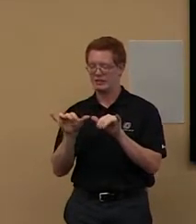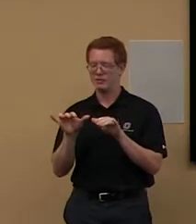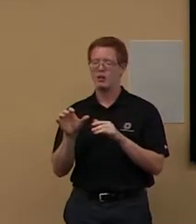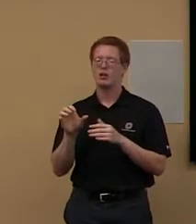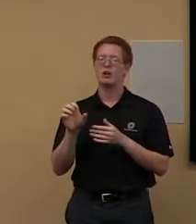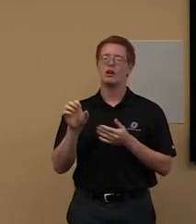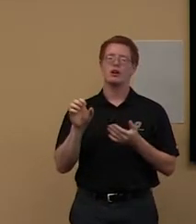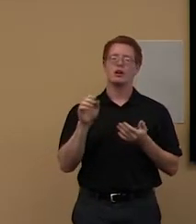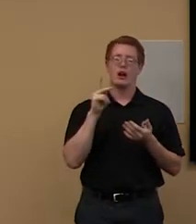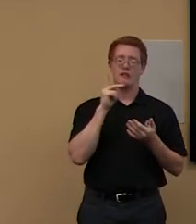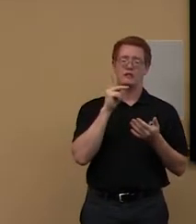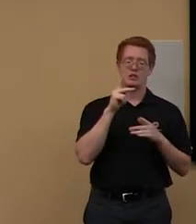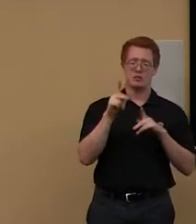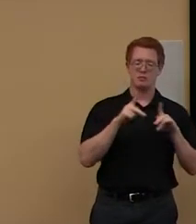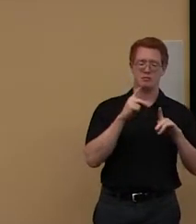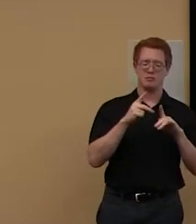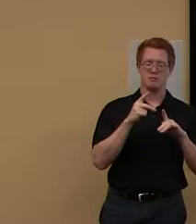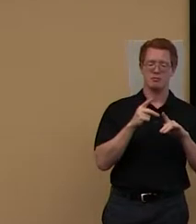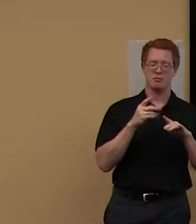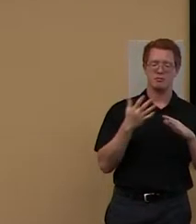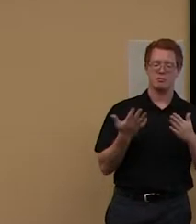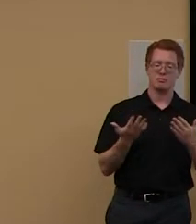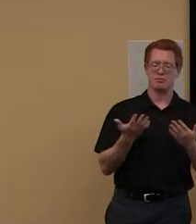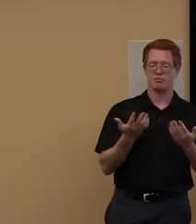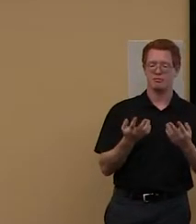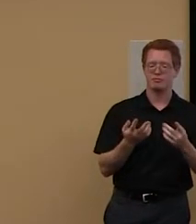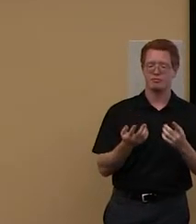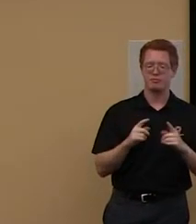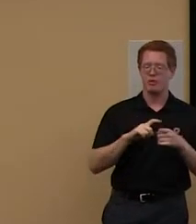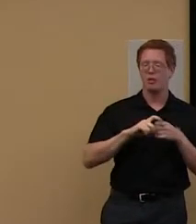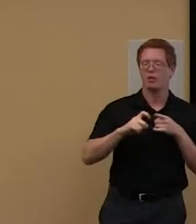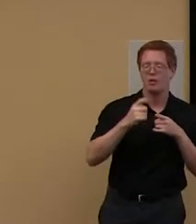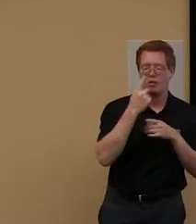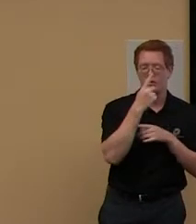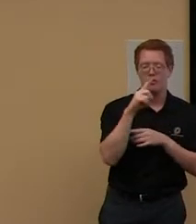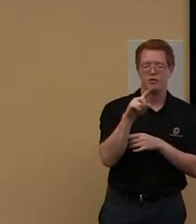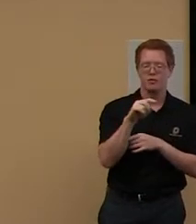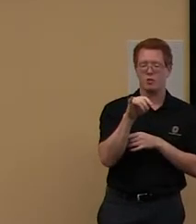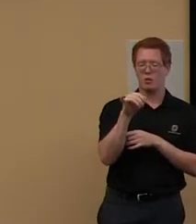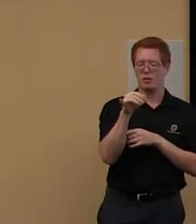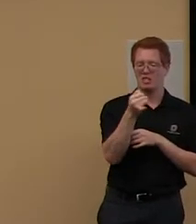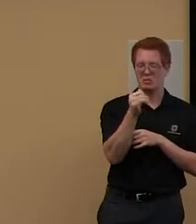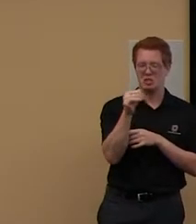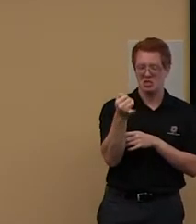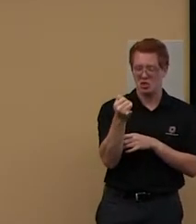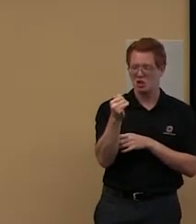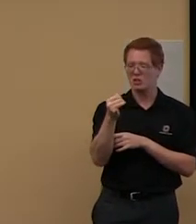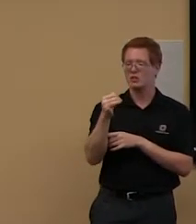Jimmy John's and call for delivery. And if you want to do that, you totally can.